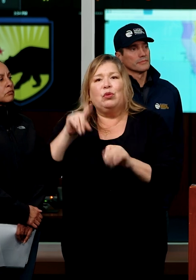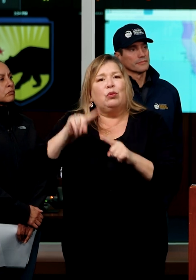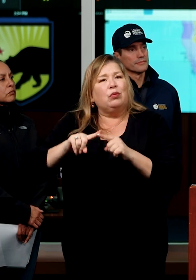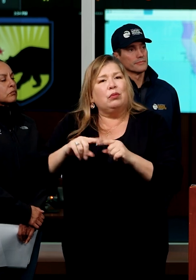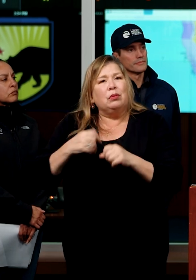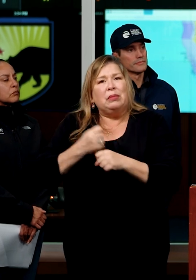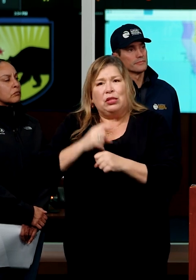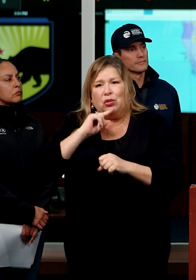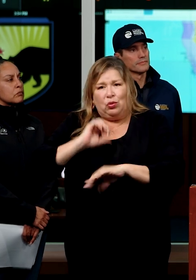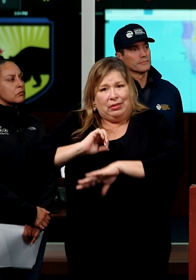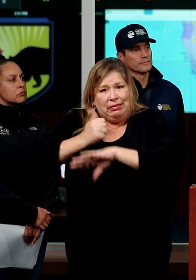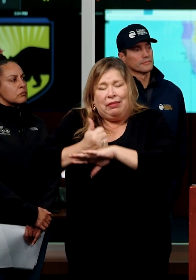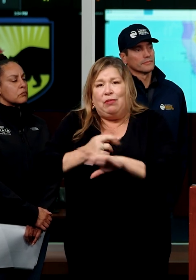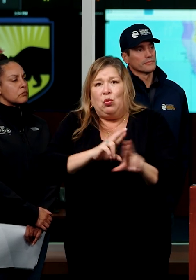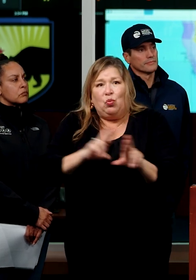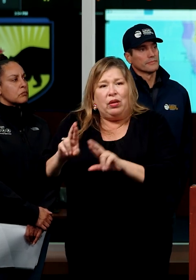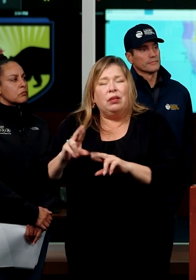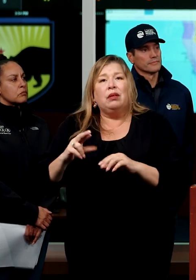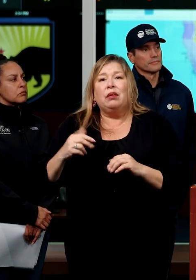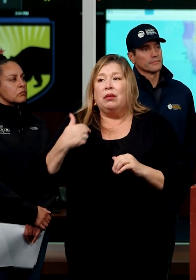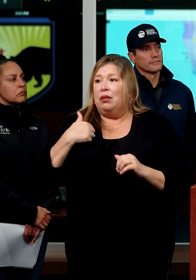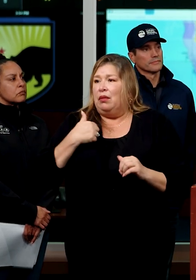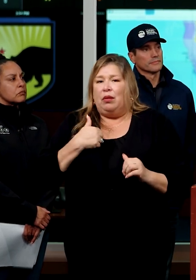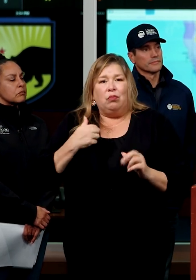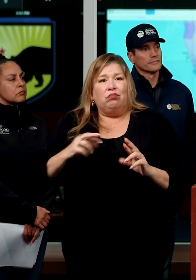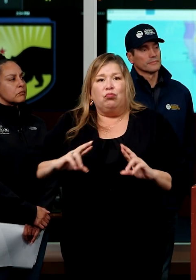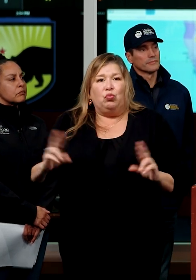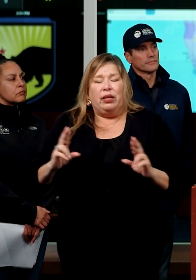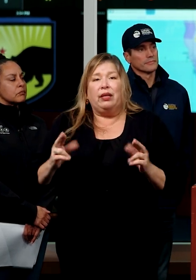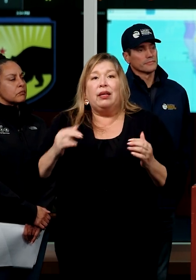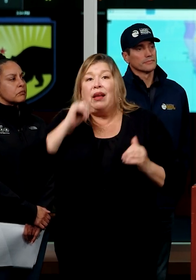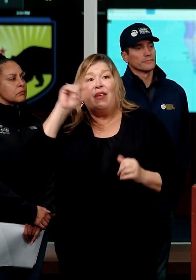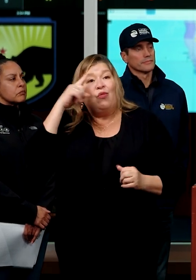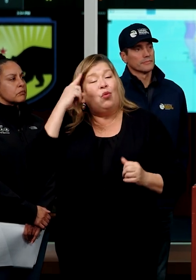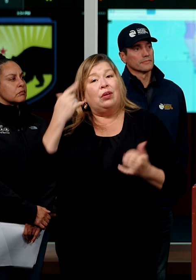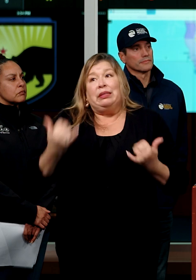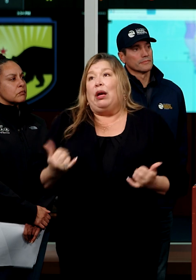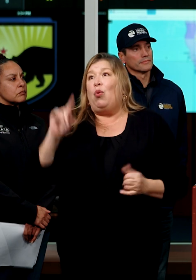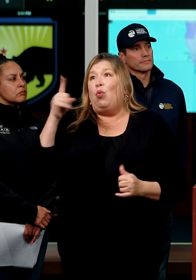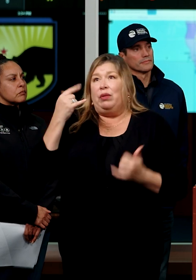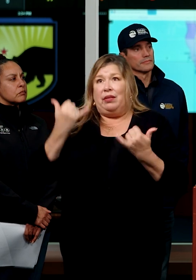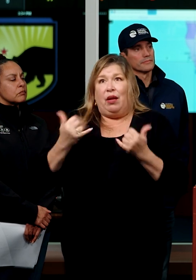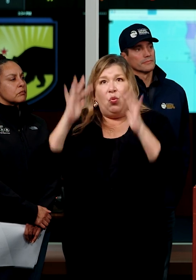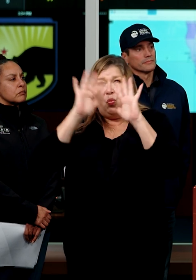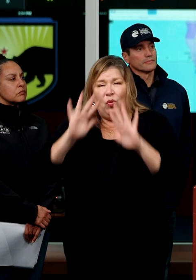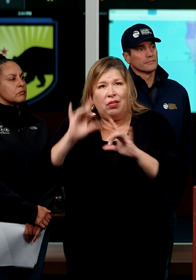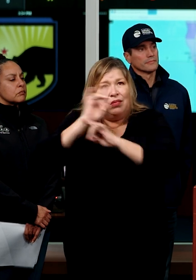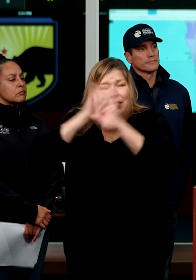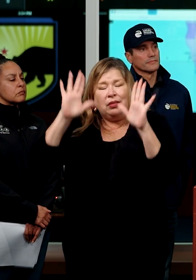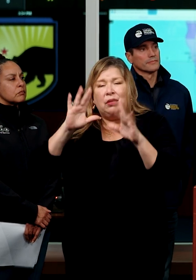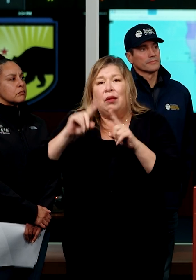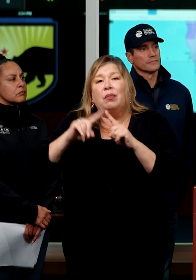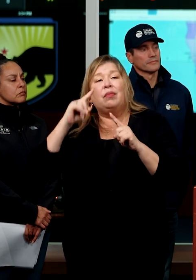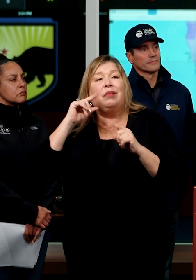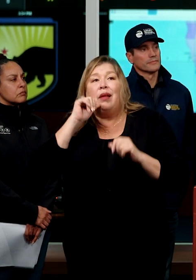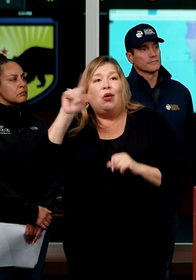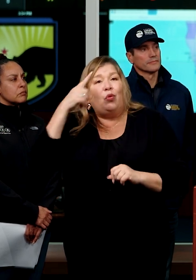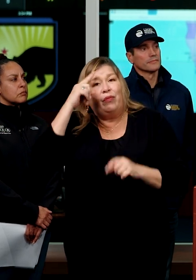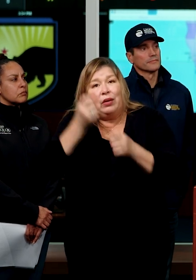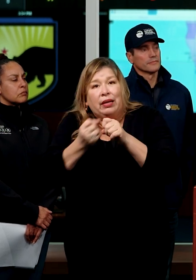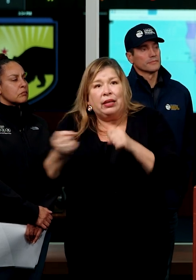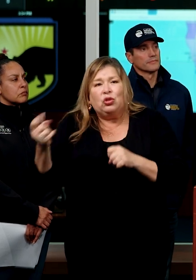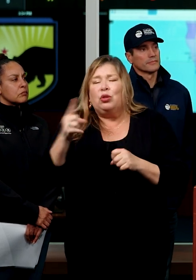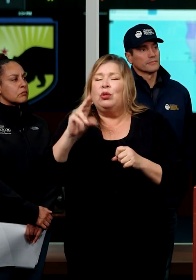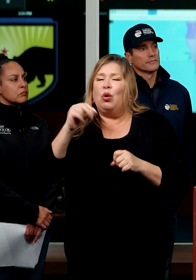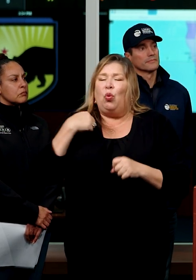uh, and to make sure that we are prepared, not just for this week in the storms, uh, not just for the next year or two, uh,